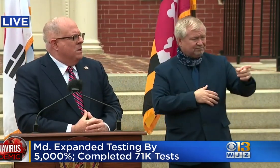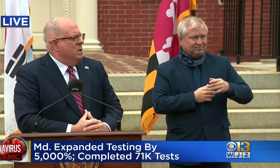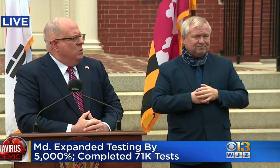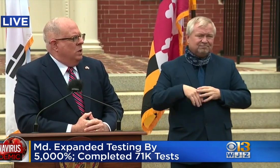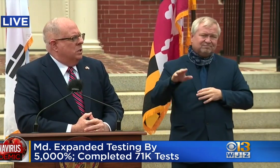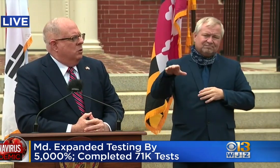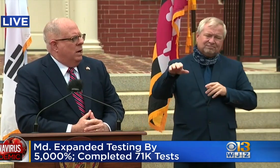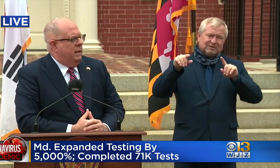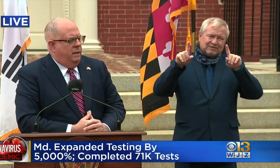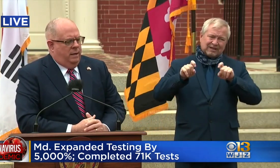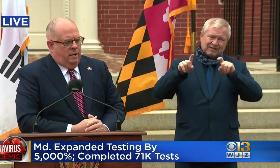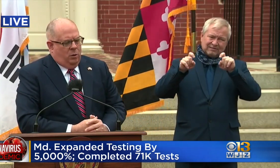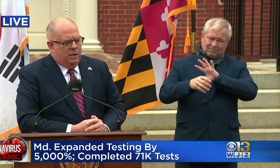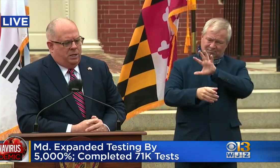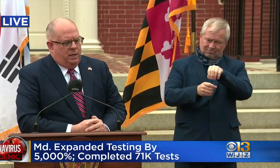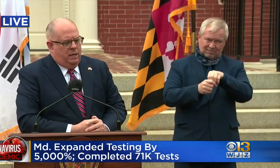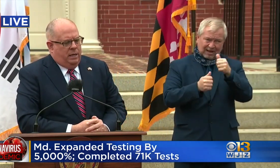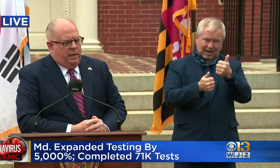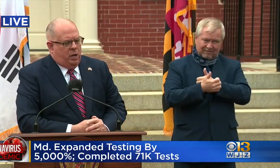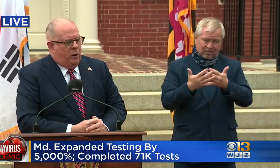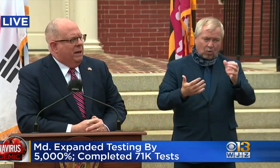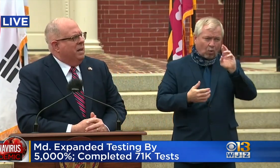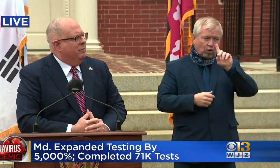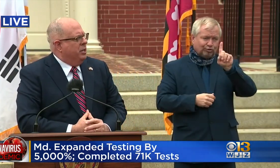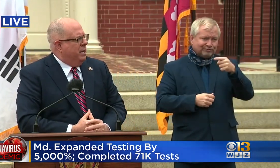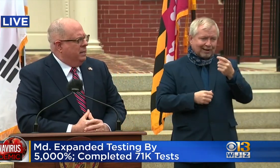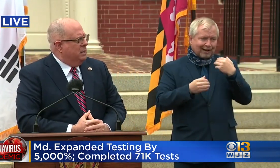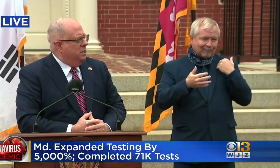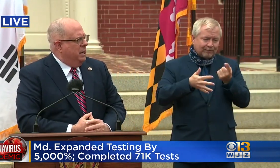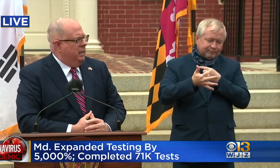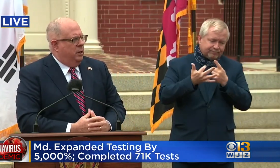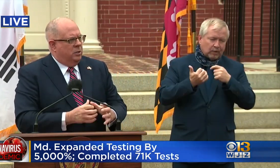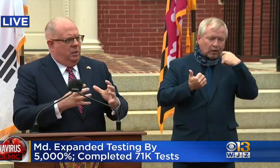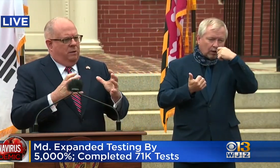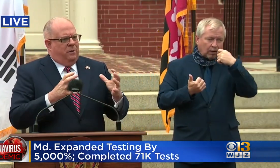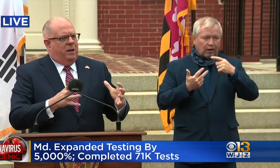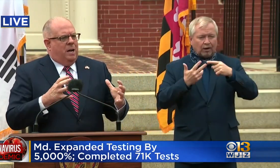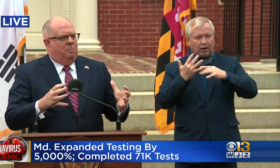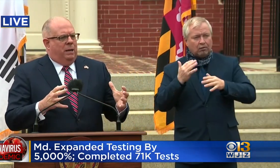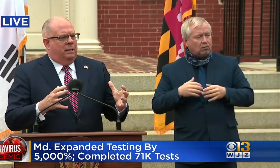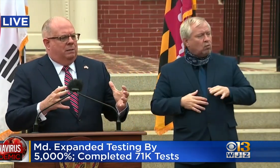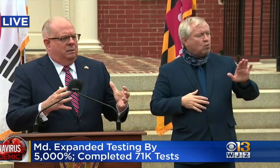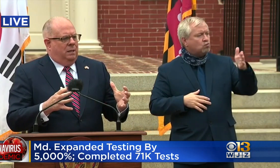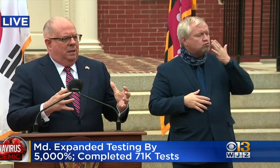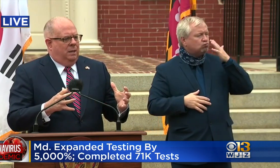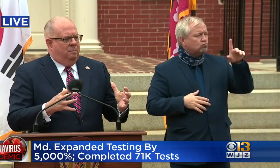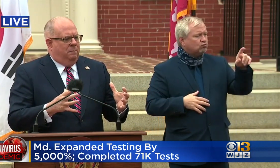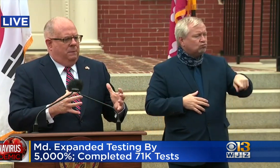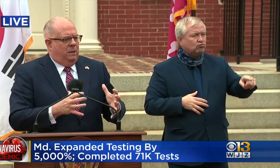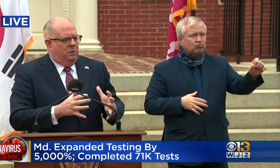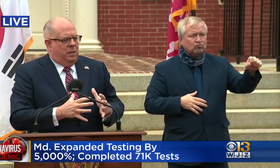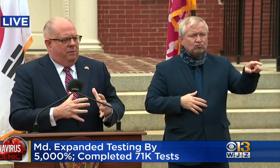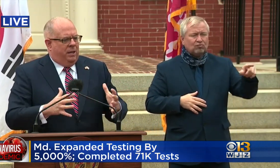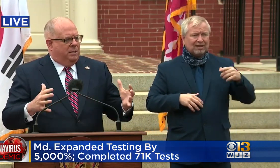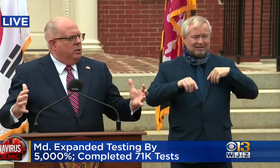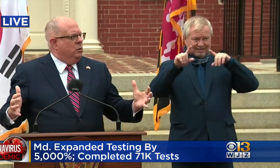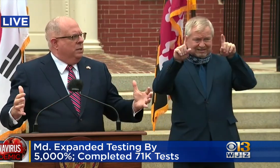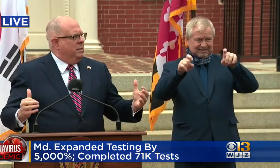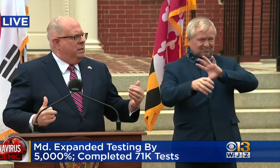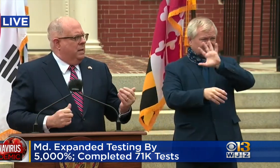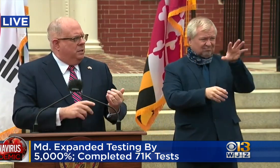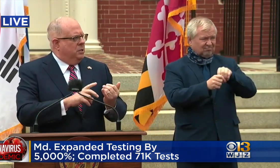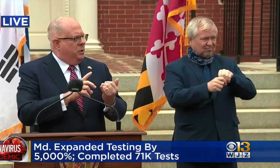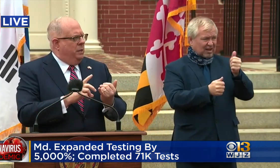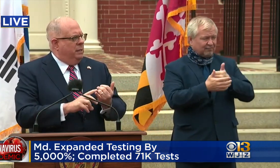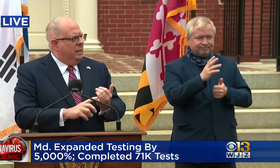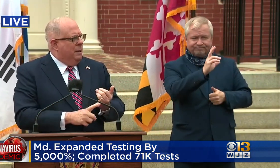things like that? Well, it's a great question. They don't have everything that's needed. It's a very complex, you know, set of things that goes